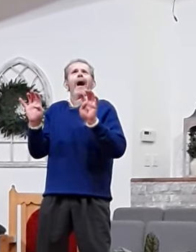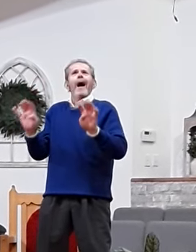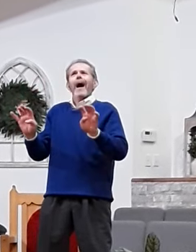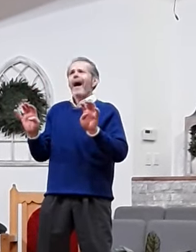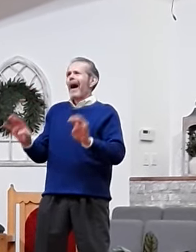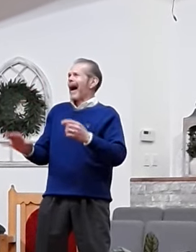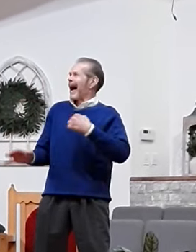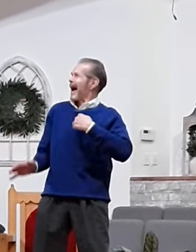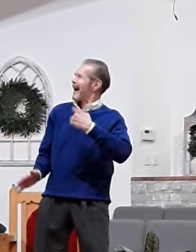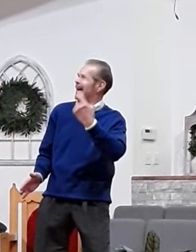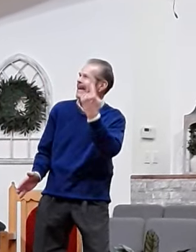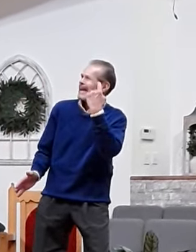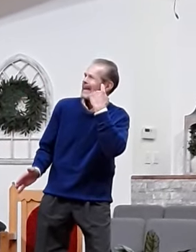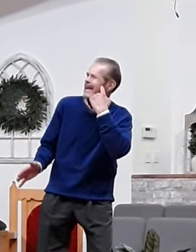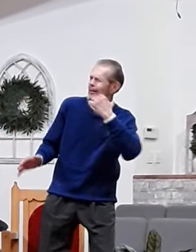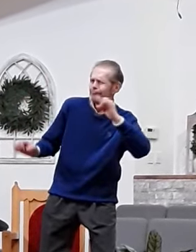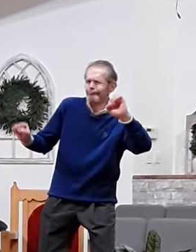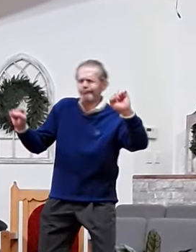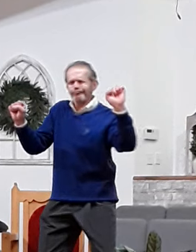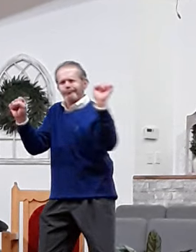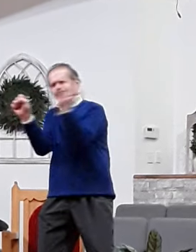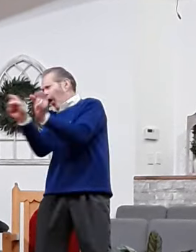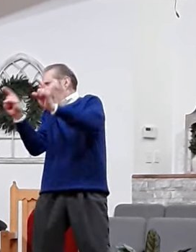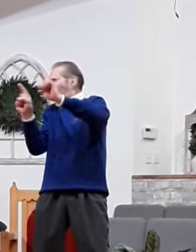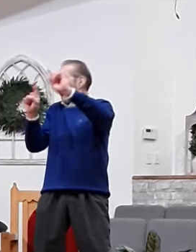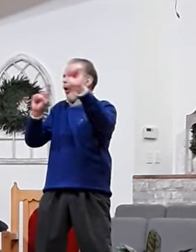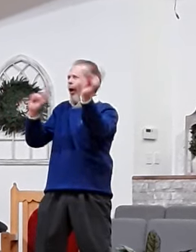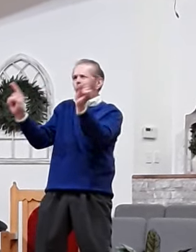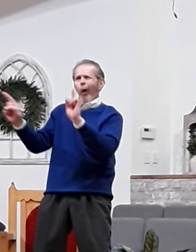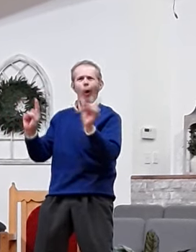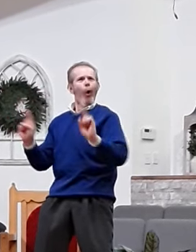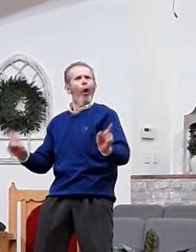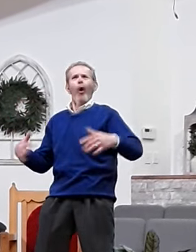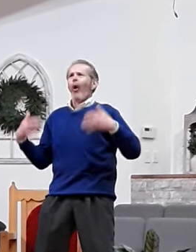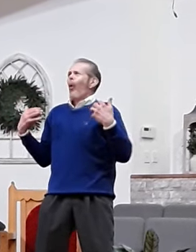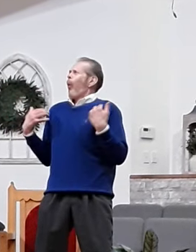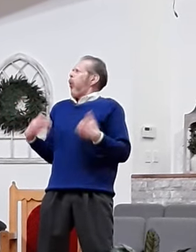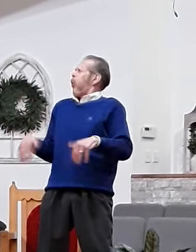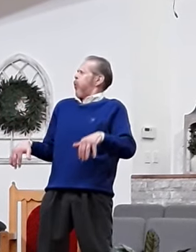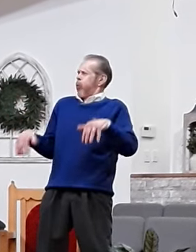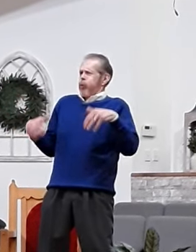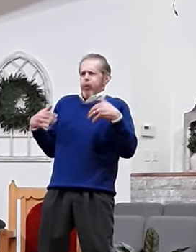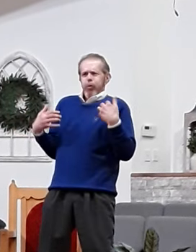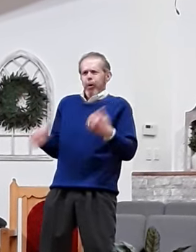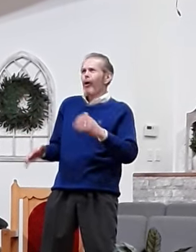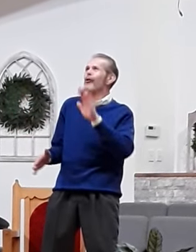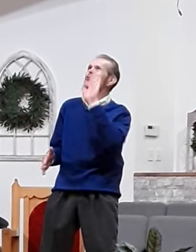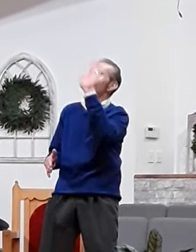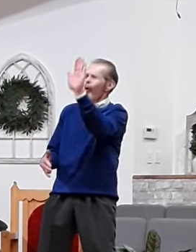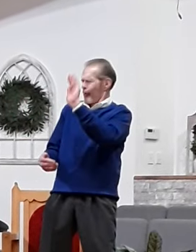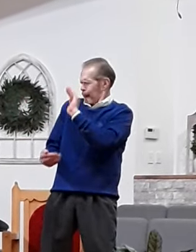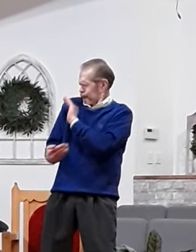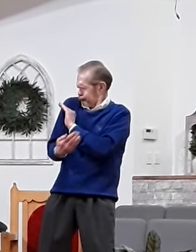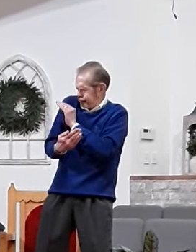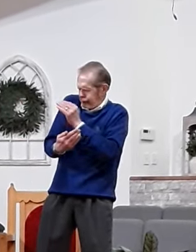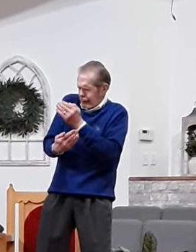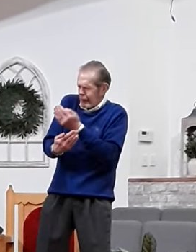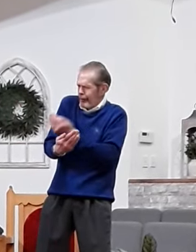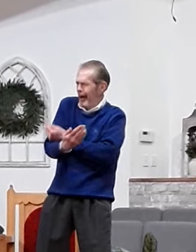I hear the rolling thunder, Thy power throughout